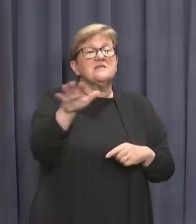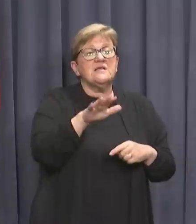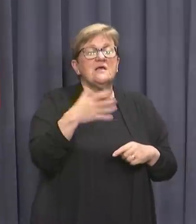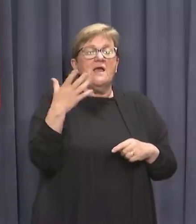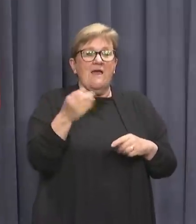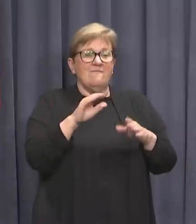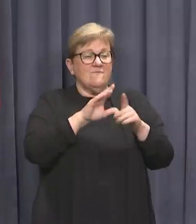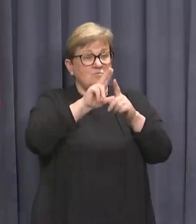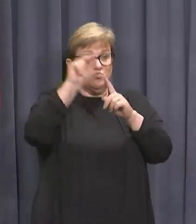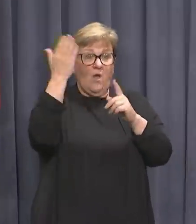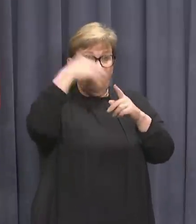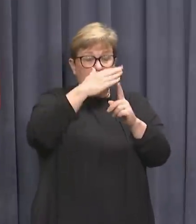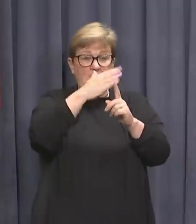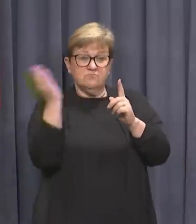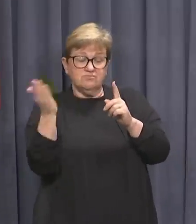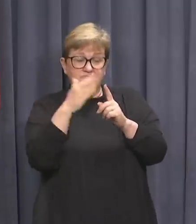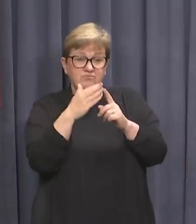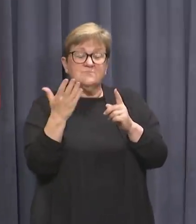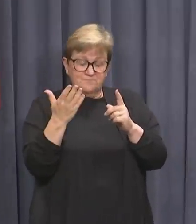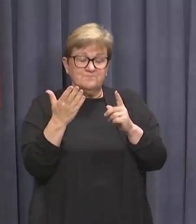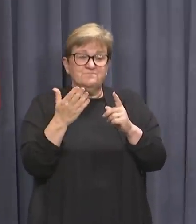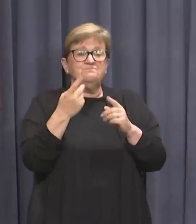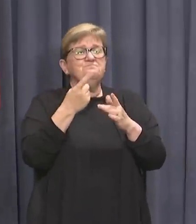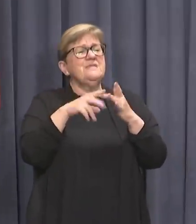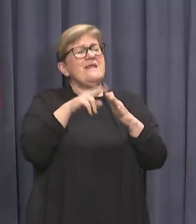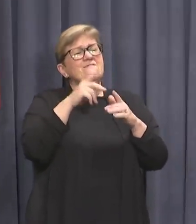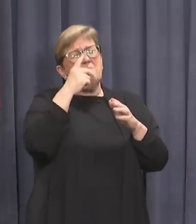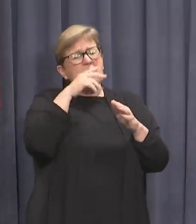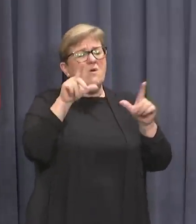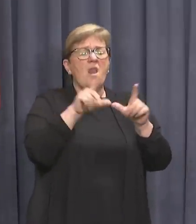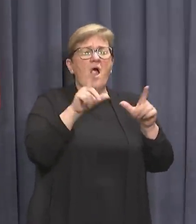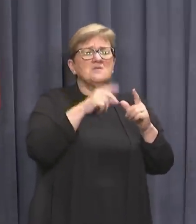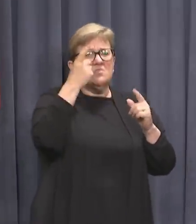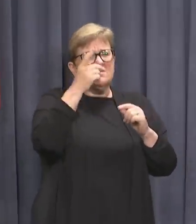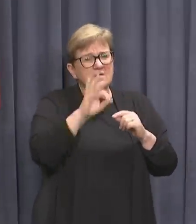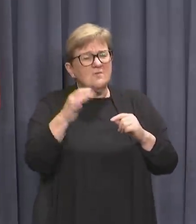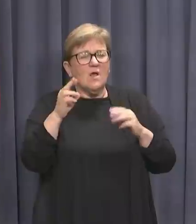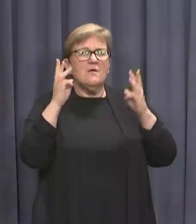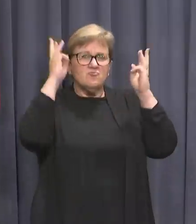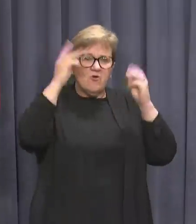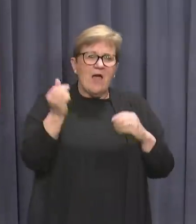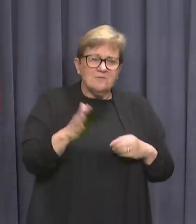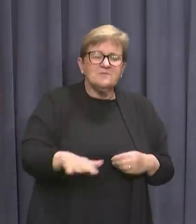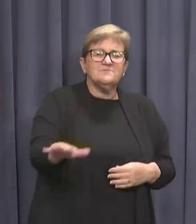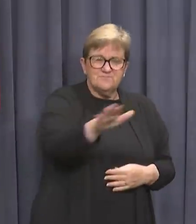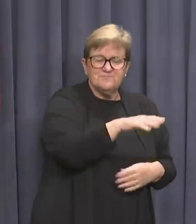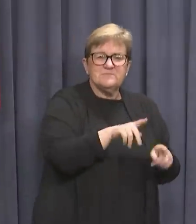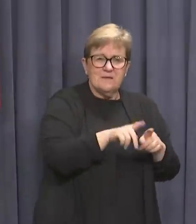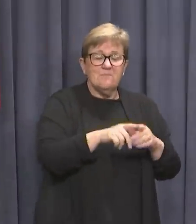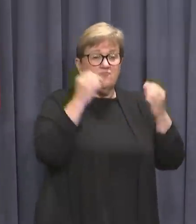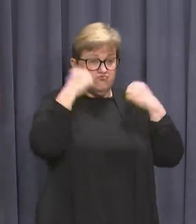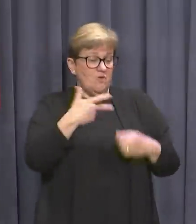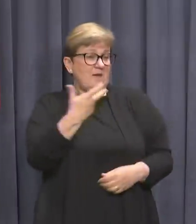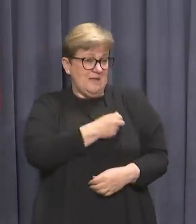trade after midnight, events with an occasional liquor license and the Crown gaming floor. The proof of vaccination